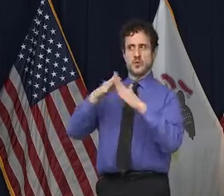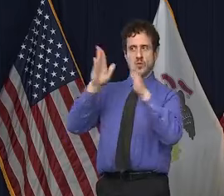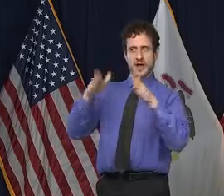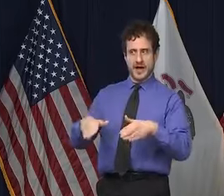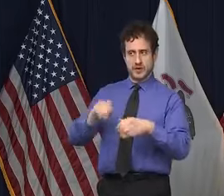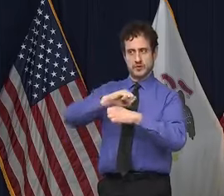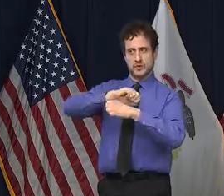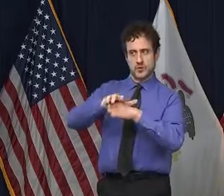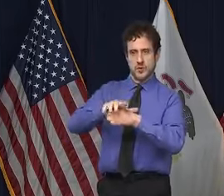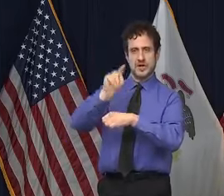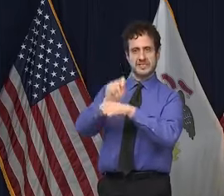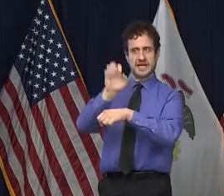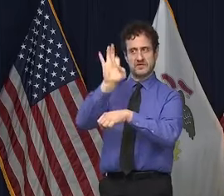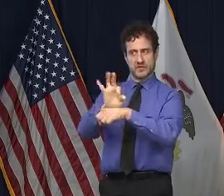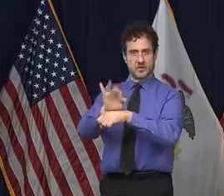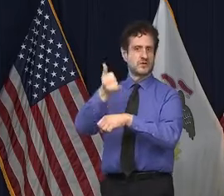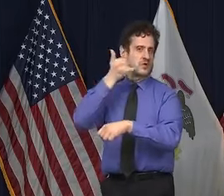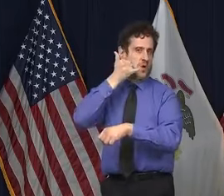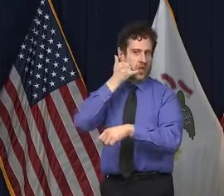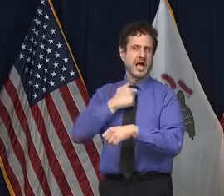moments before I came here.